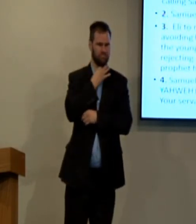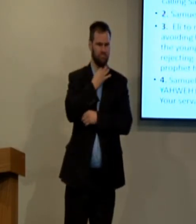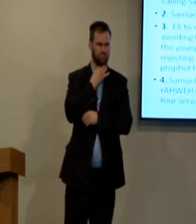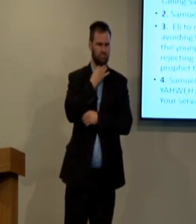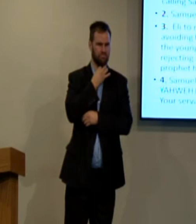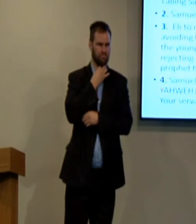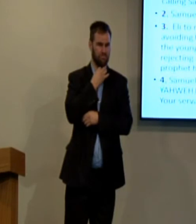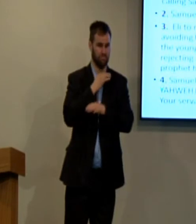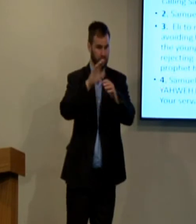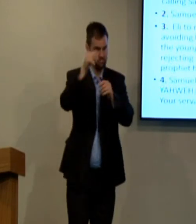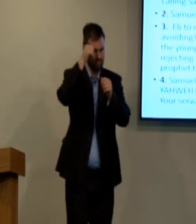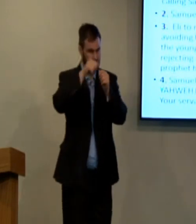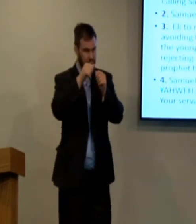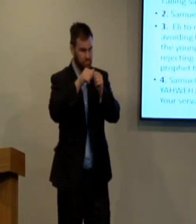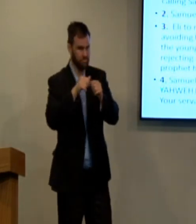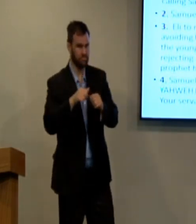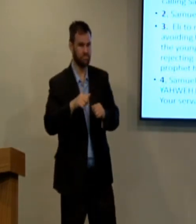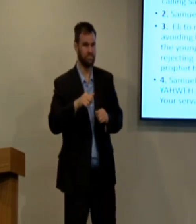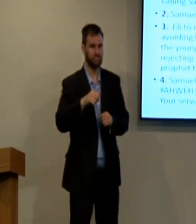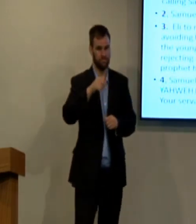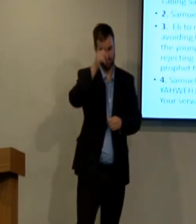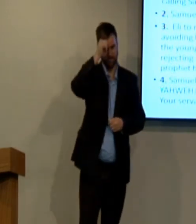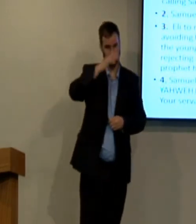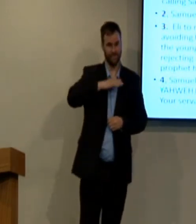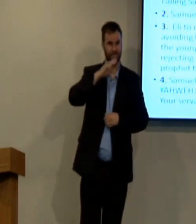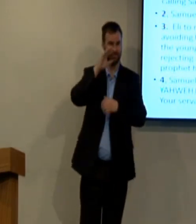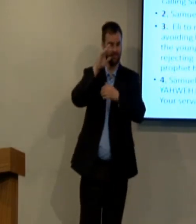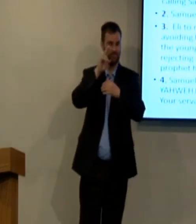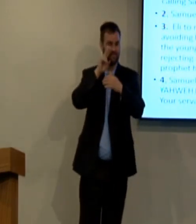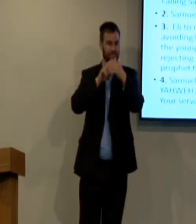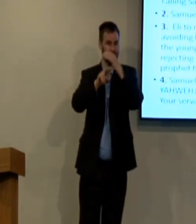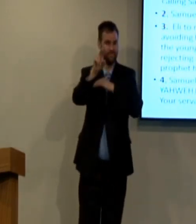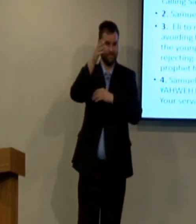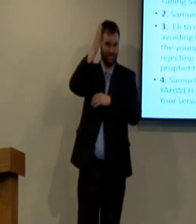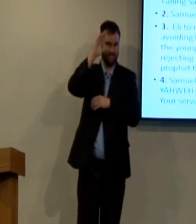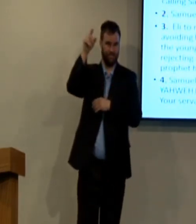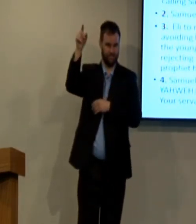So Eli starts to realize, oh, God is speaking to Samuel.